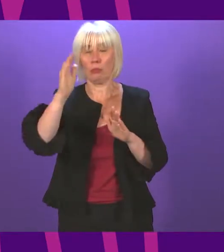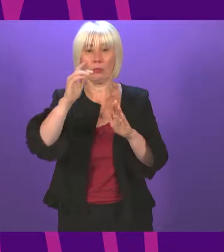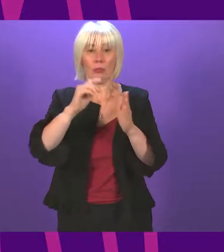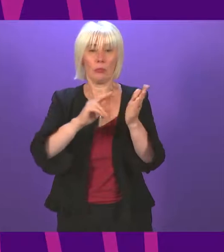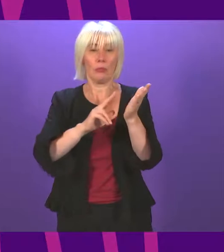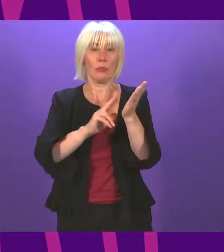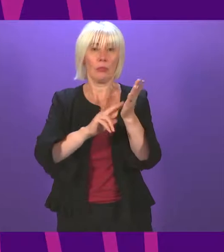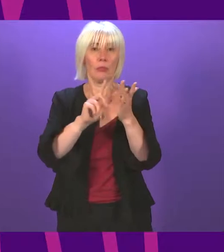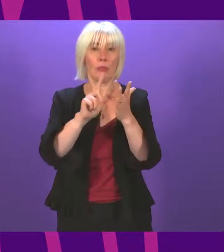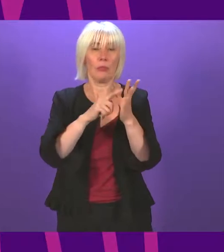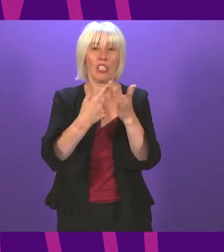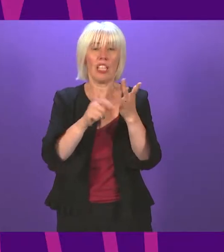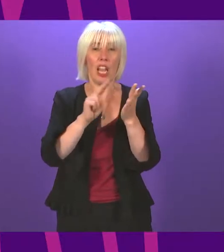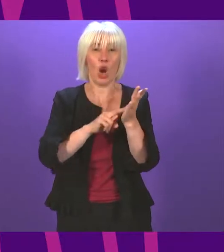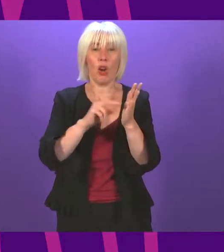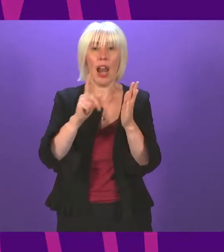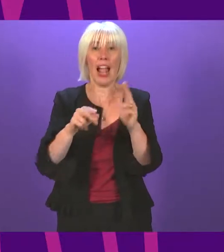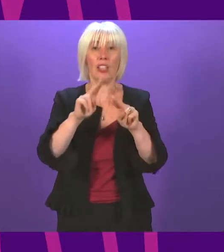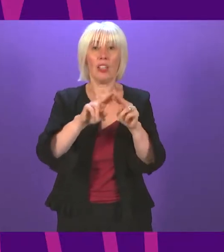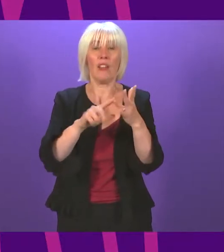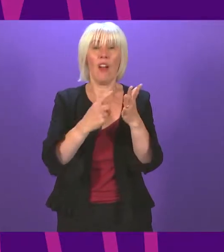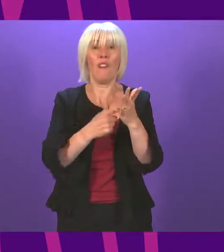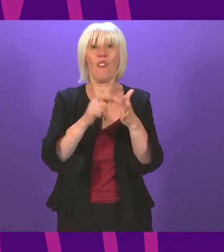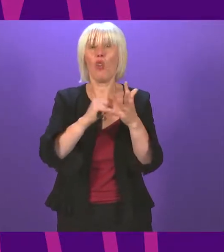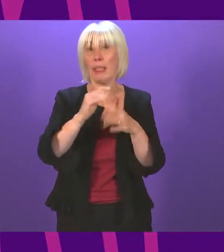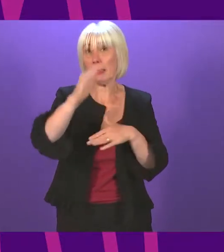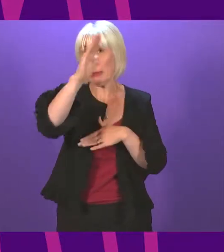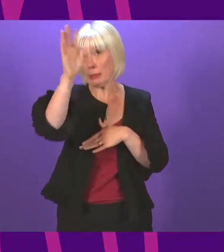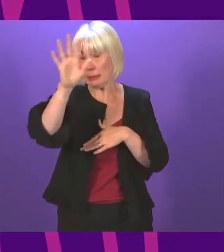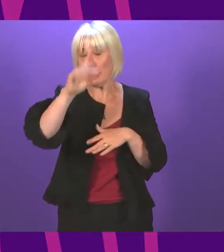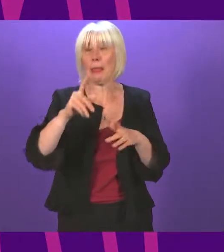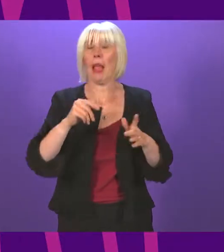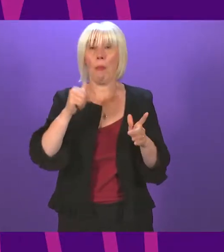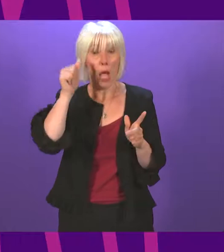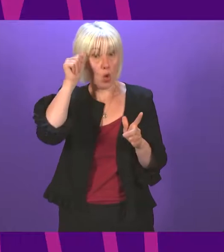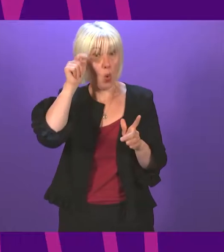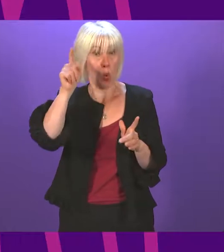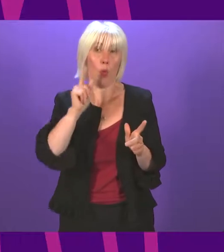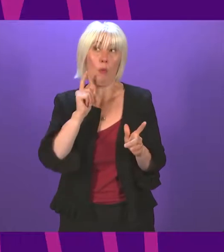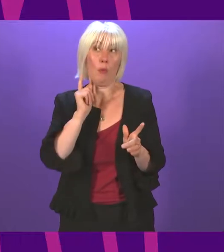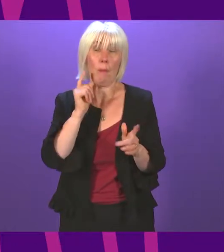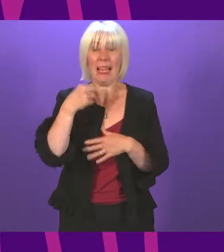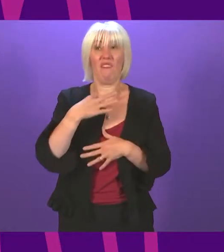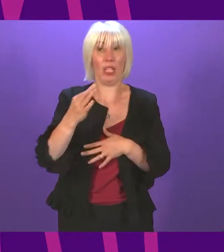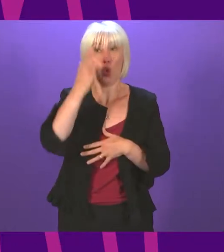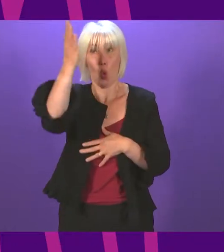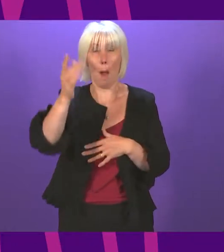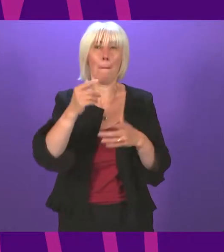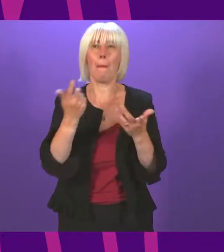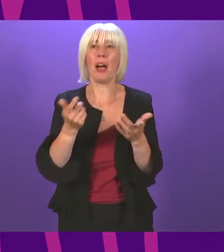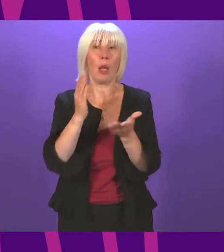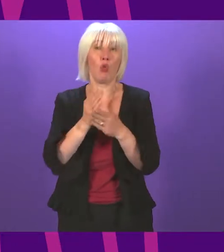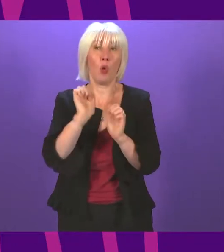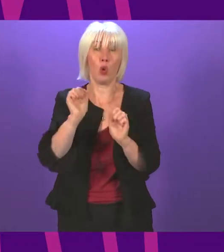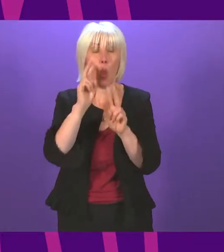Forest School on Friday, which is in my constituency, and although I am unable to join her, I want to thank her for the invite. I am sure she will have a very